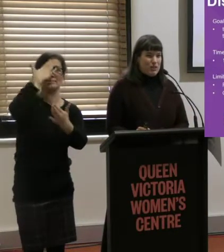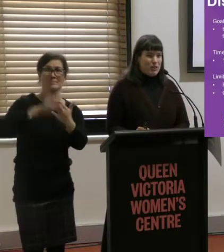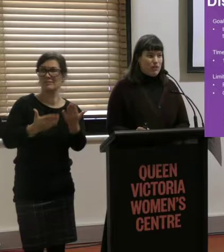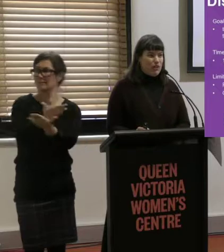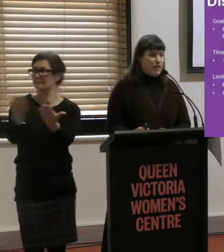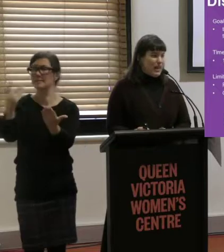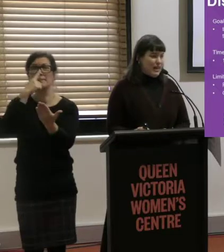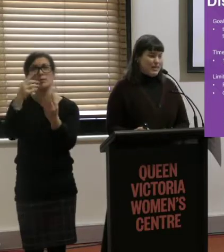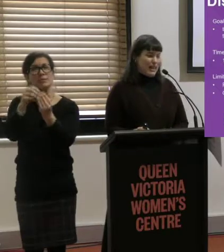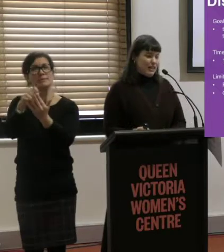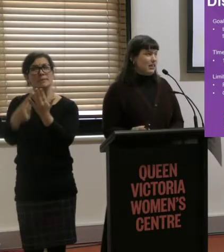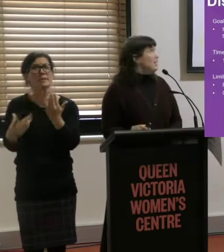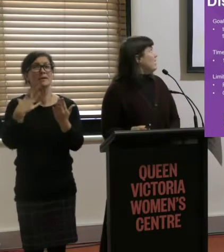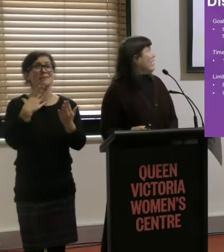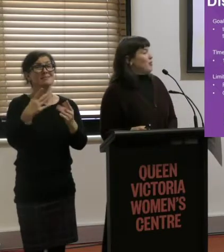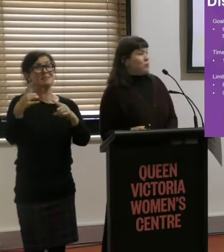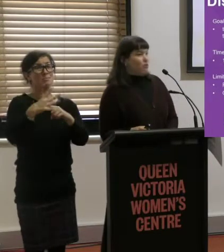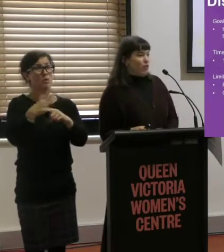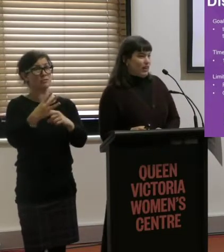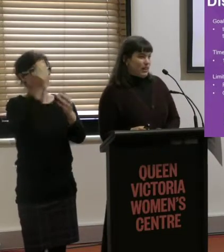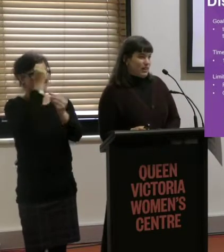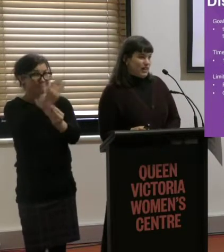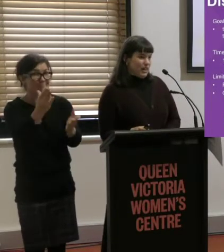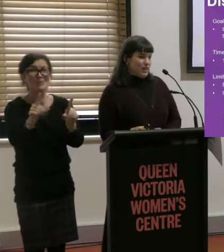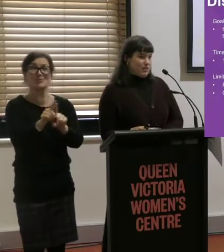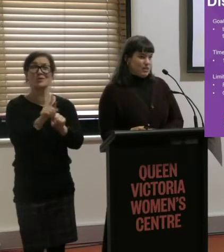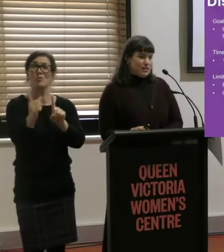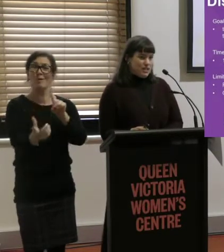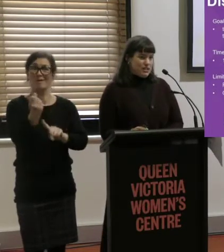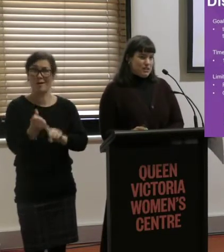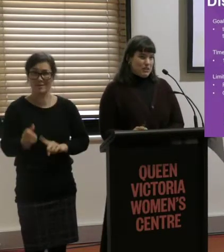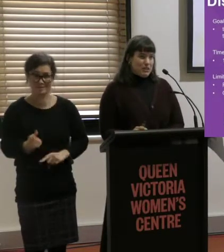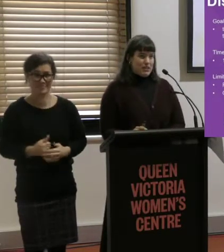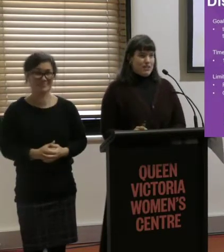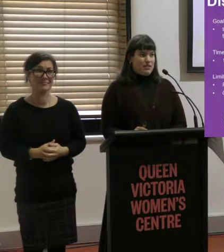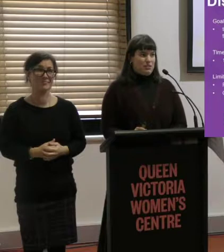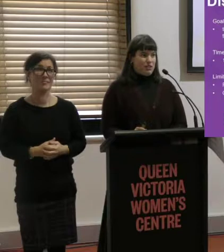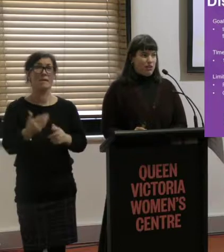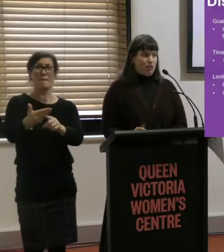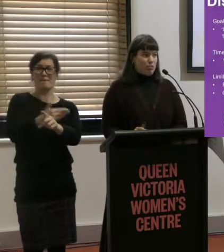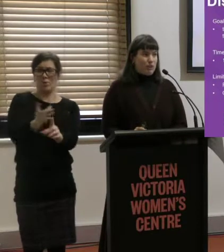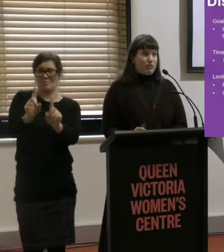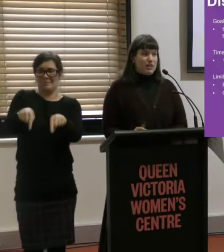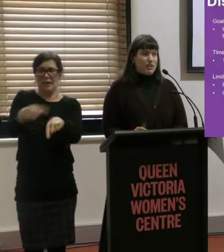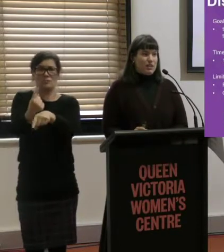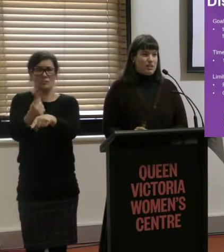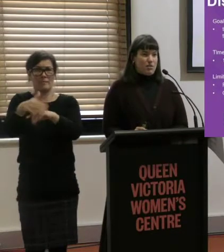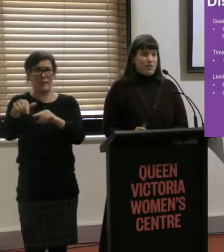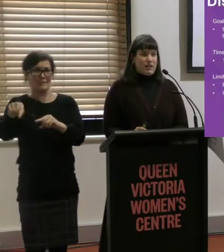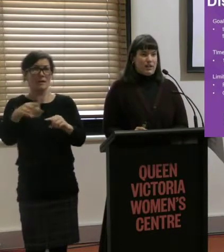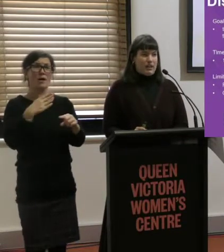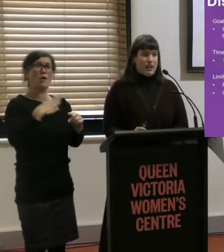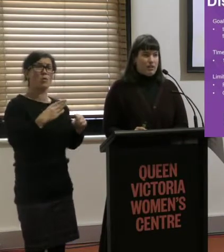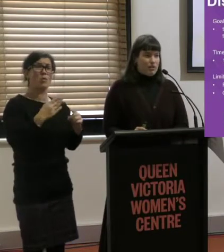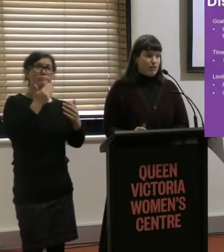to share them with you today. Before I get into that, I just want to discuss the disability standards with you briefly, just so that